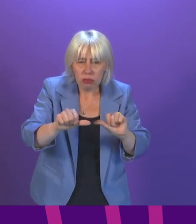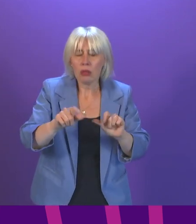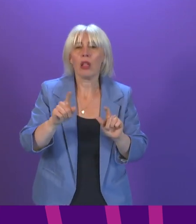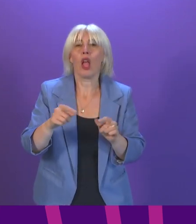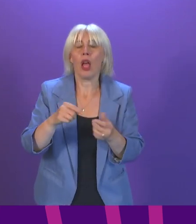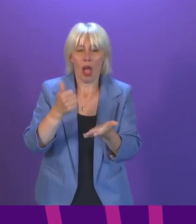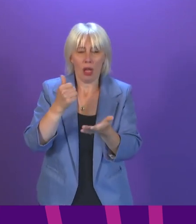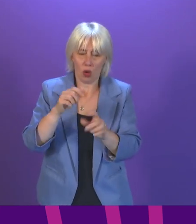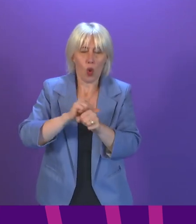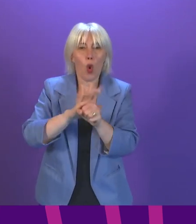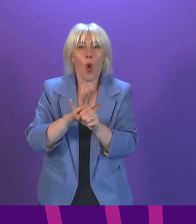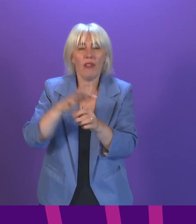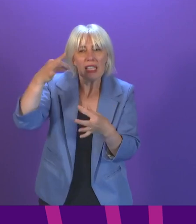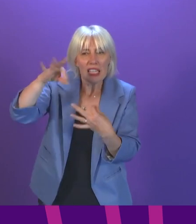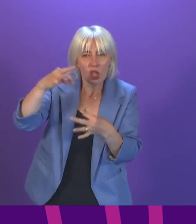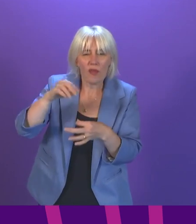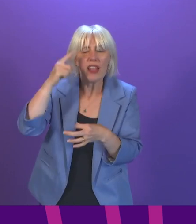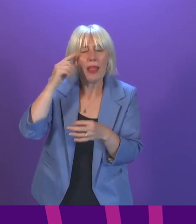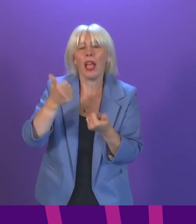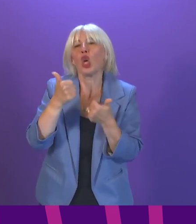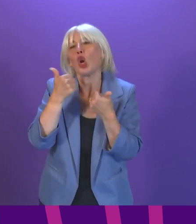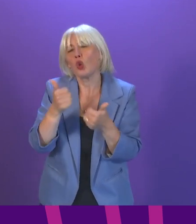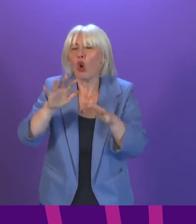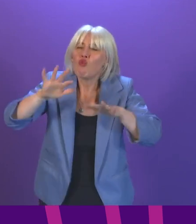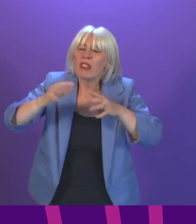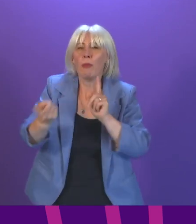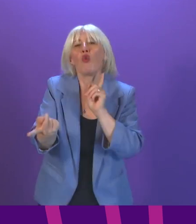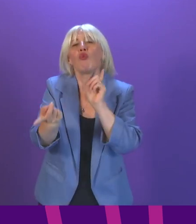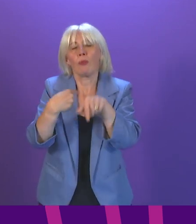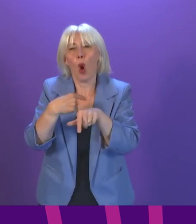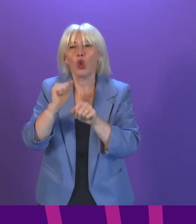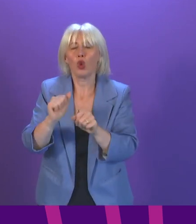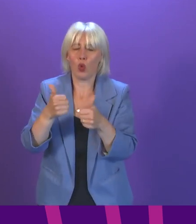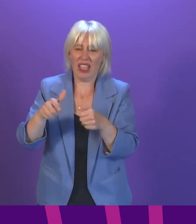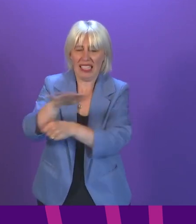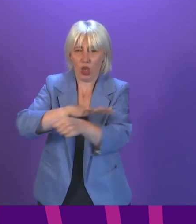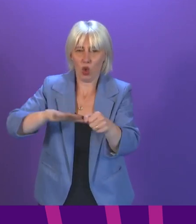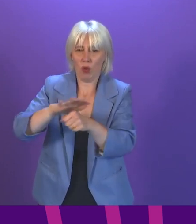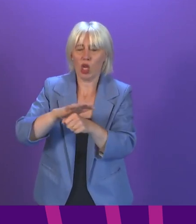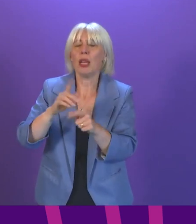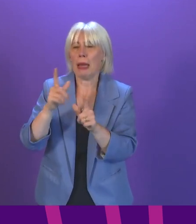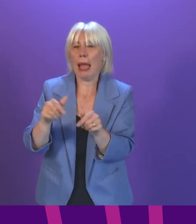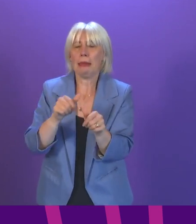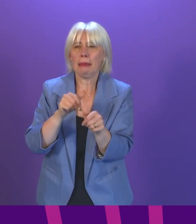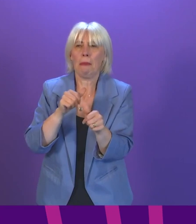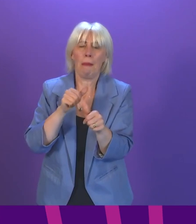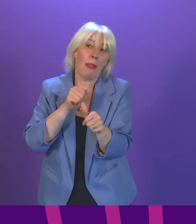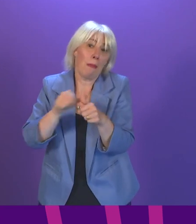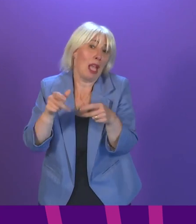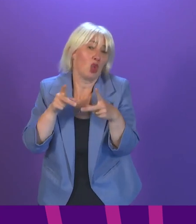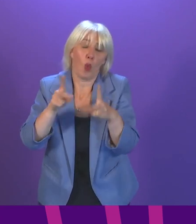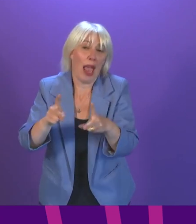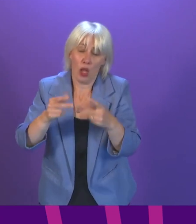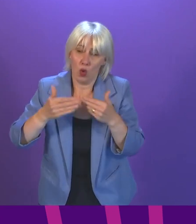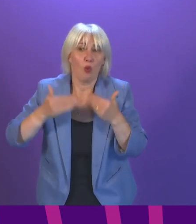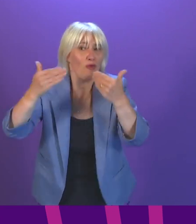certification is a reasonable response to a very difficult situation and a much more proportionate response than any of the likely